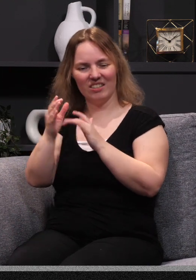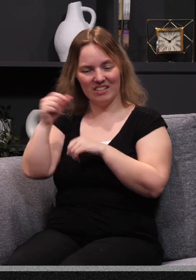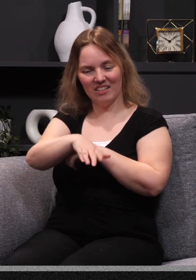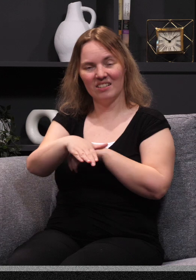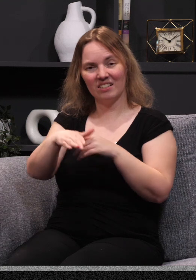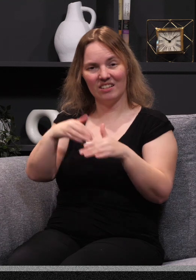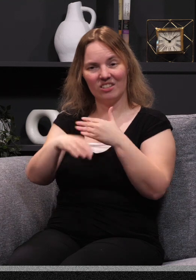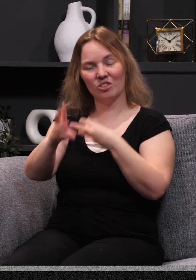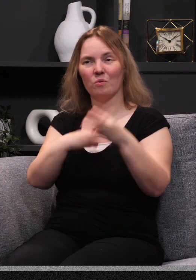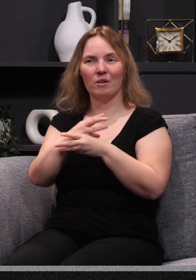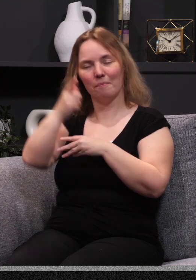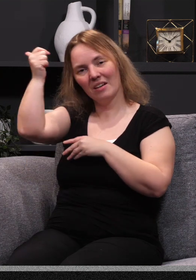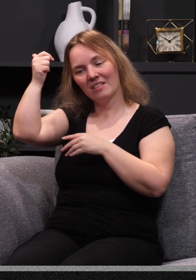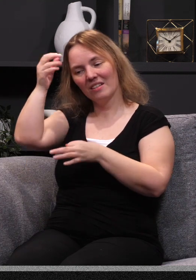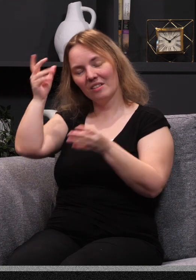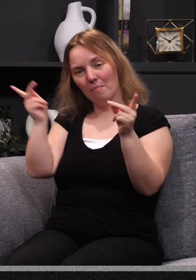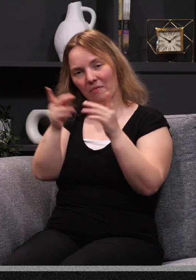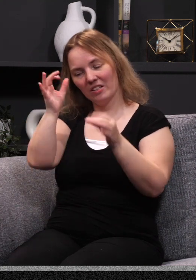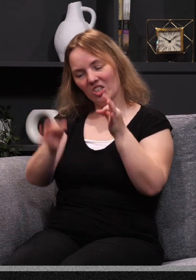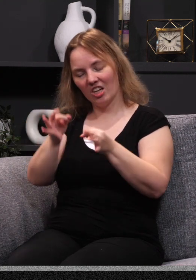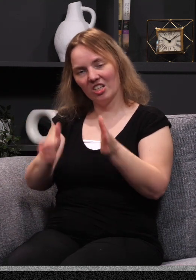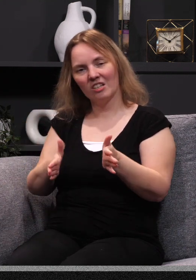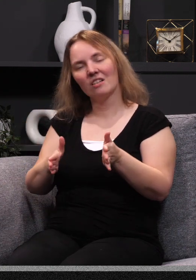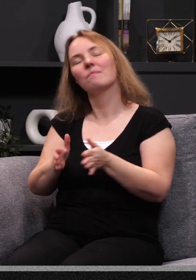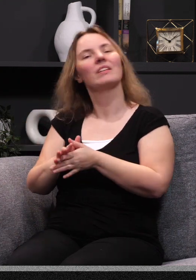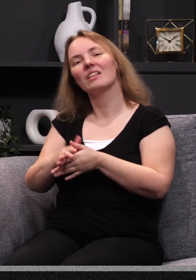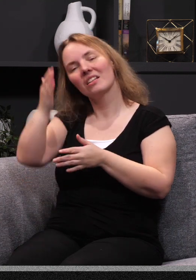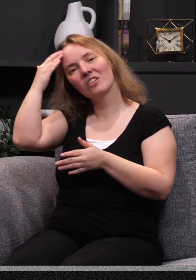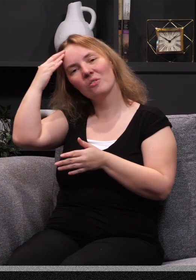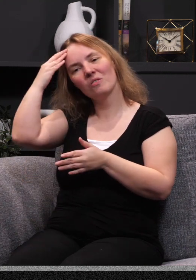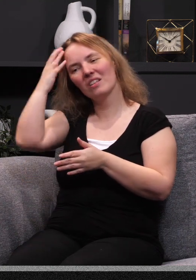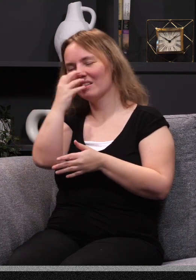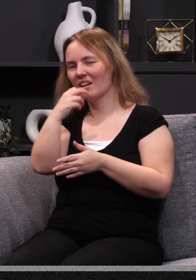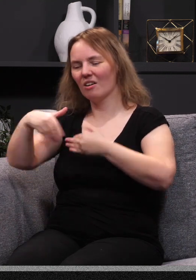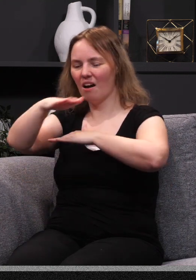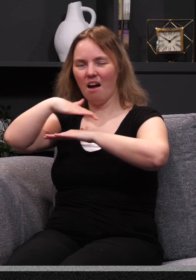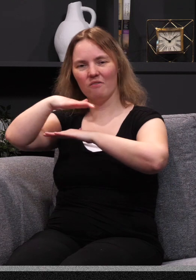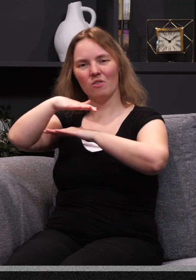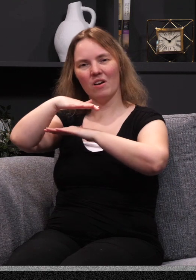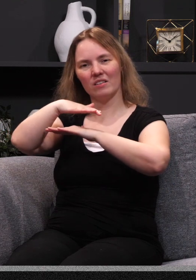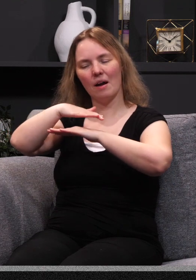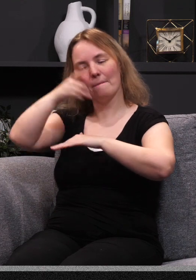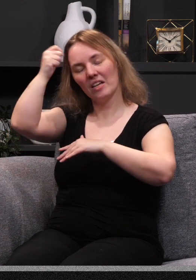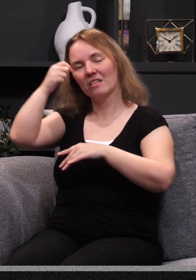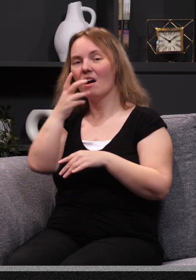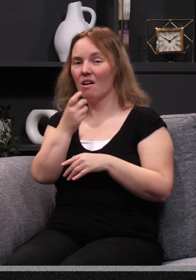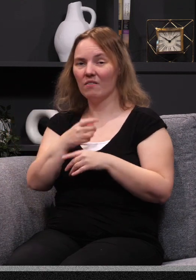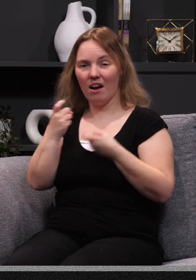send his Son, Jesus, into the world? Because, as the perfect judge, he knew that his wrath hovered over us because of our sin and